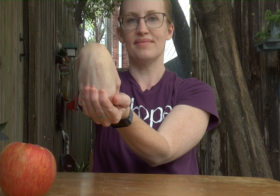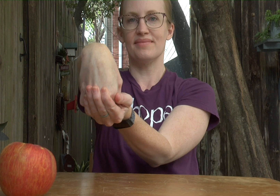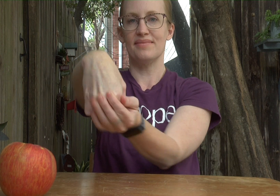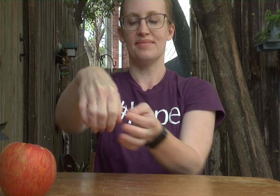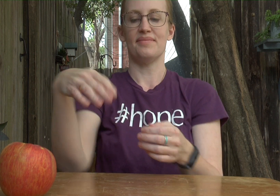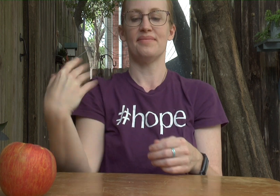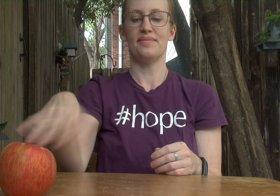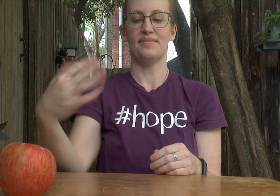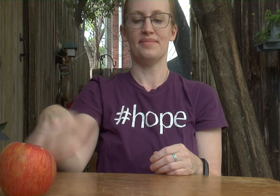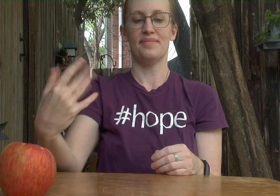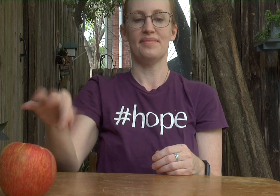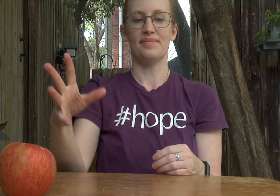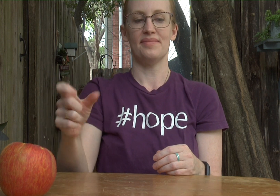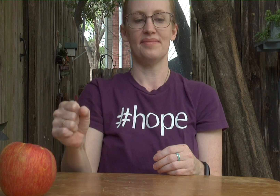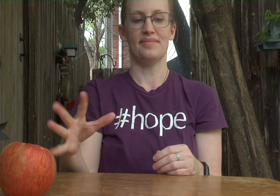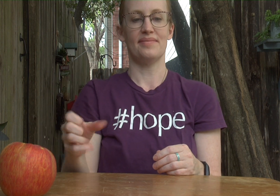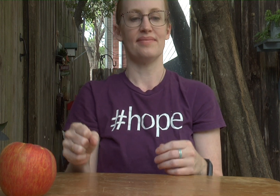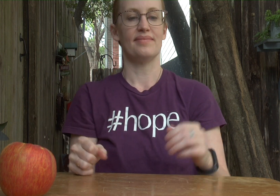Shake it out. Other side.